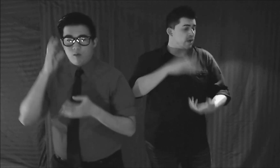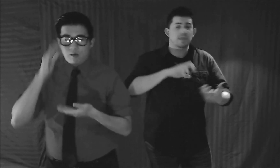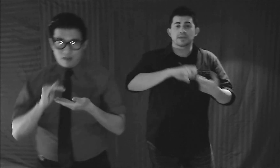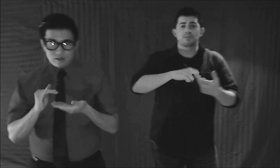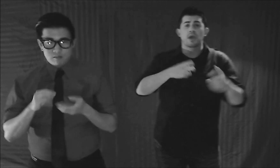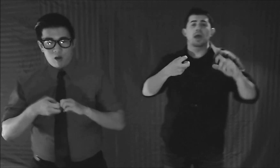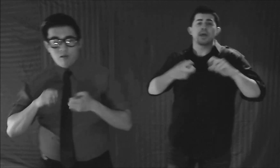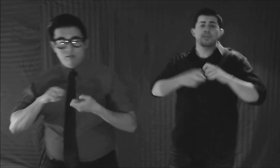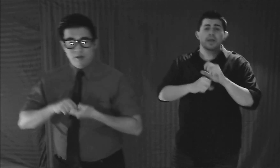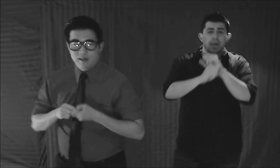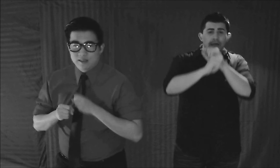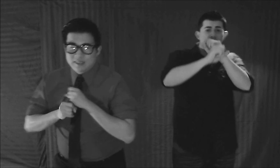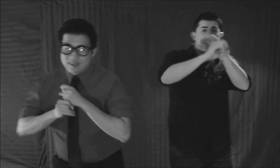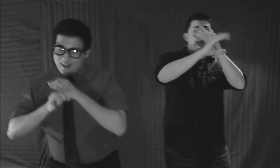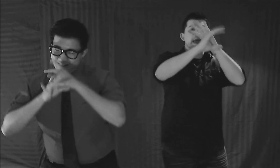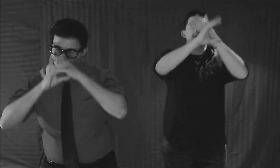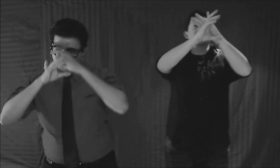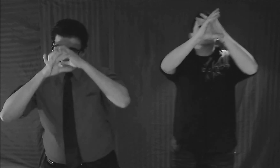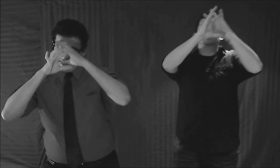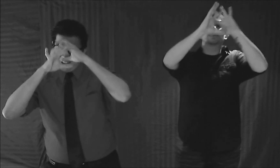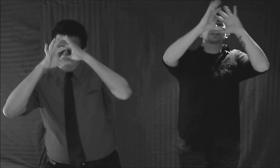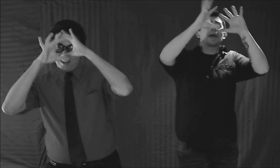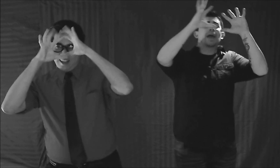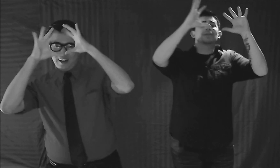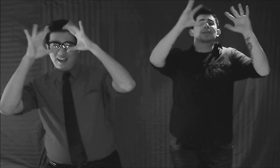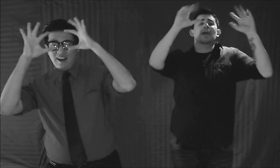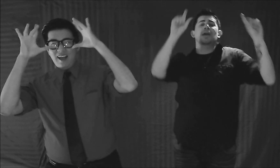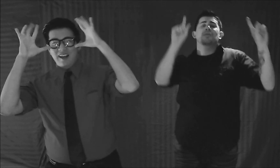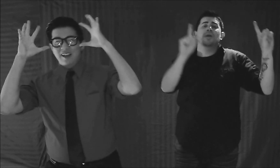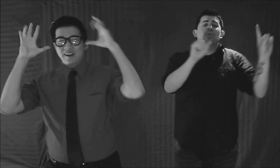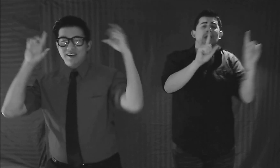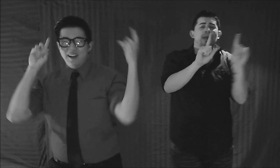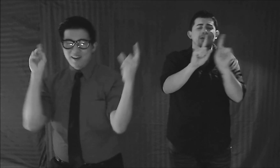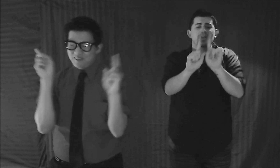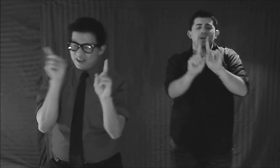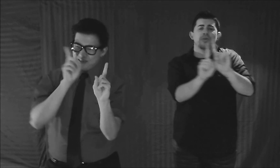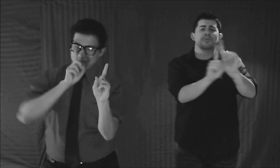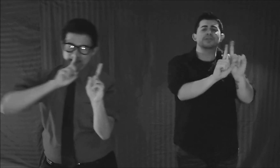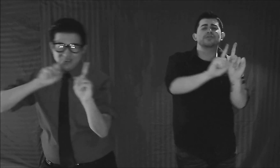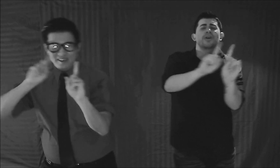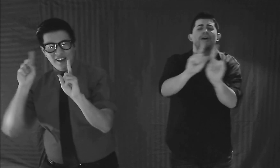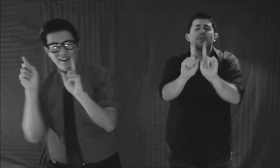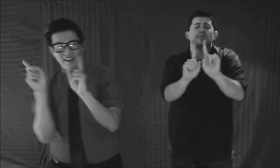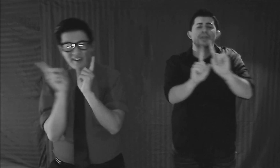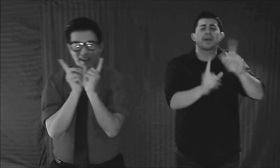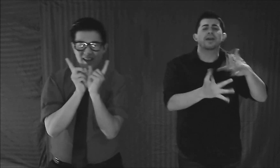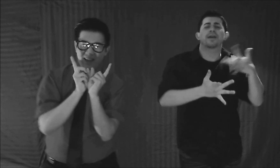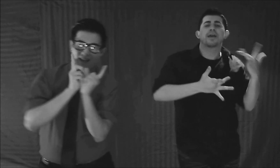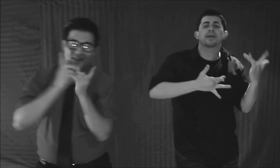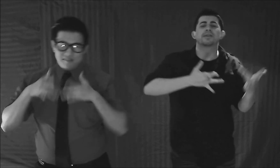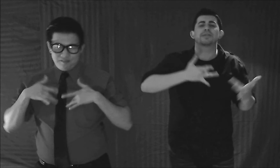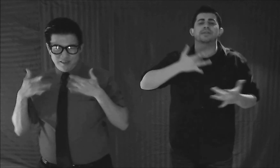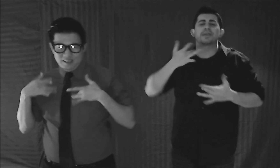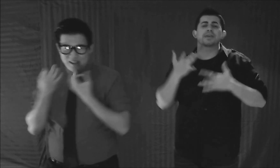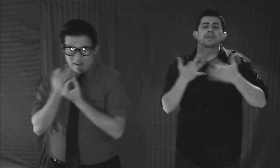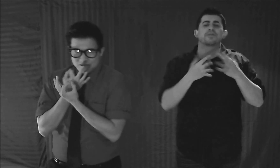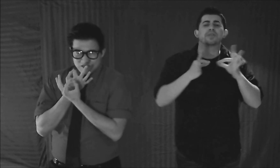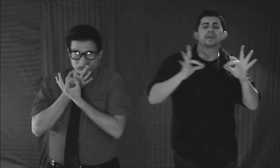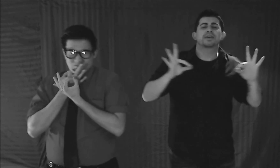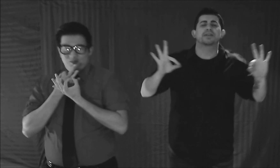one less problem, love Head in the clouds, got no weight on my shoulder I should be a wiser,